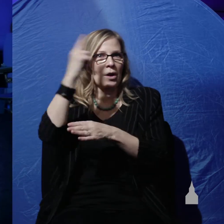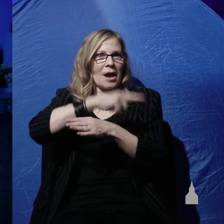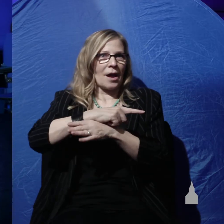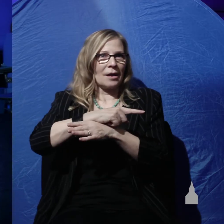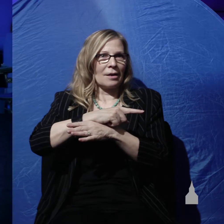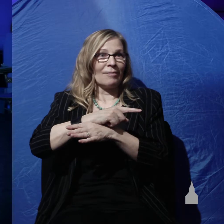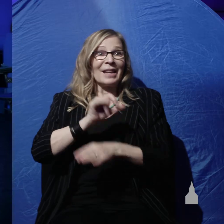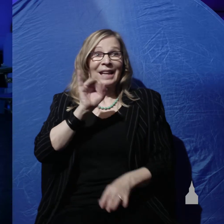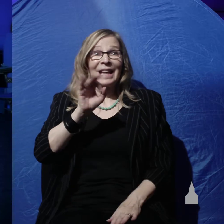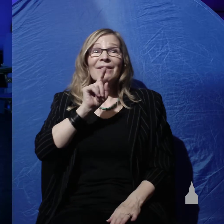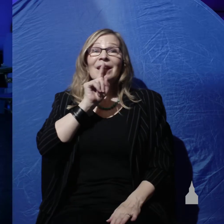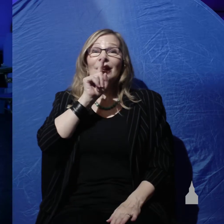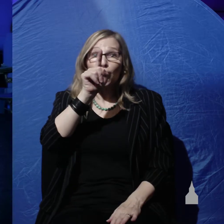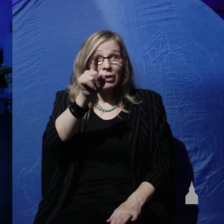he used the worst word.